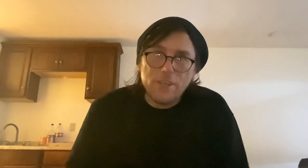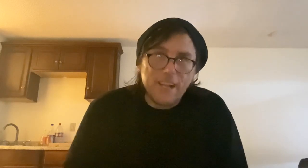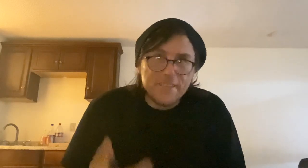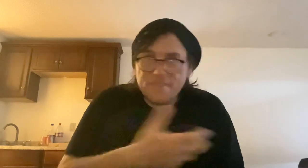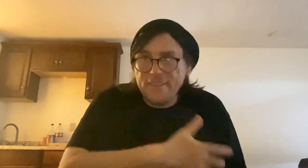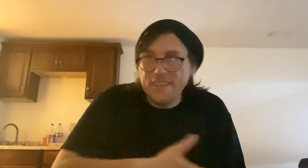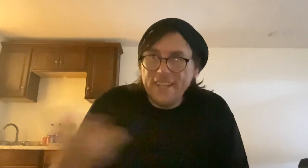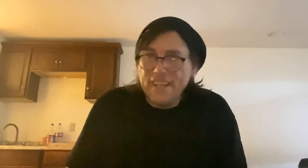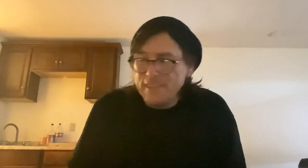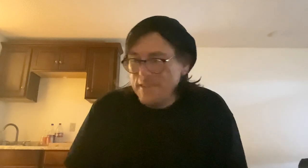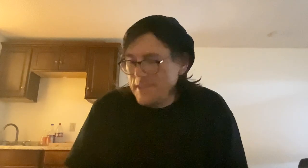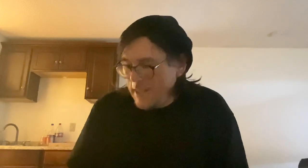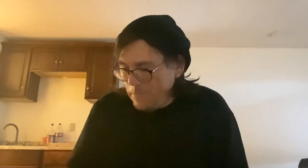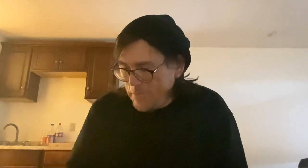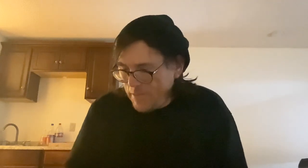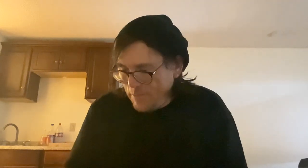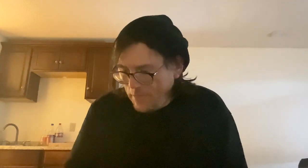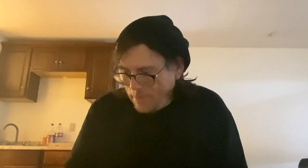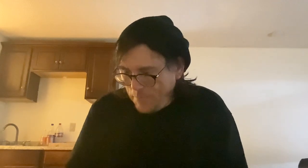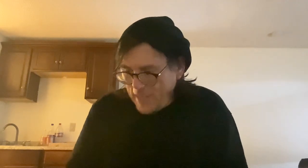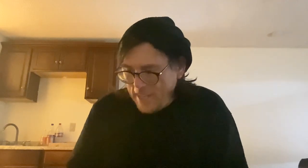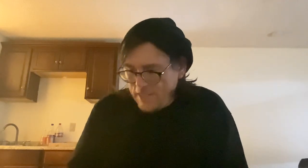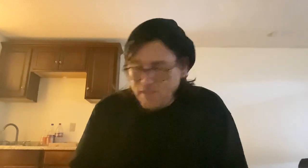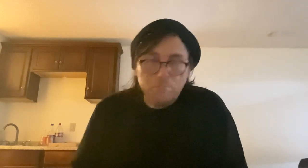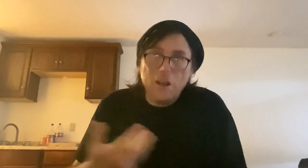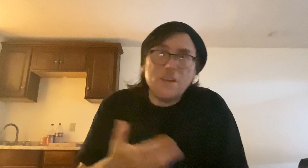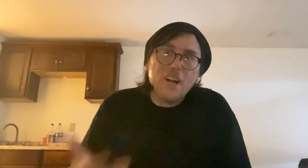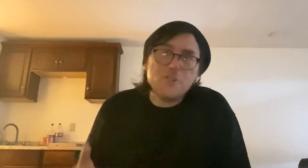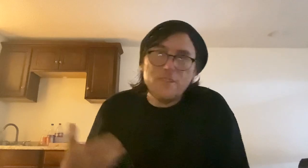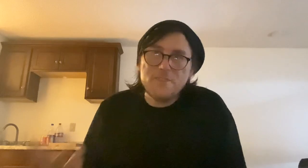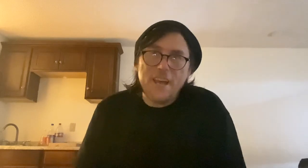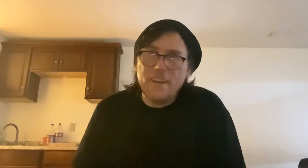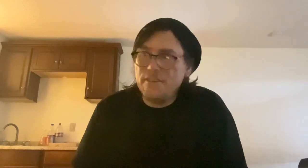that is, has private auctions and,